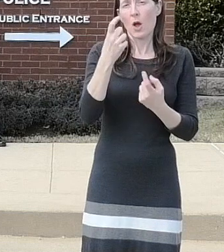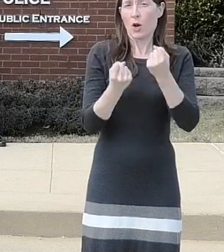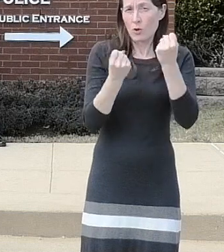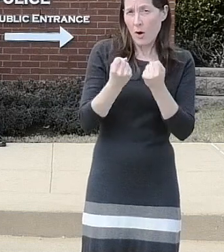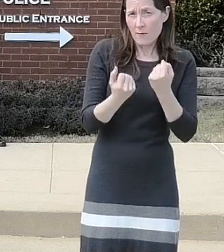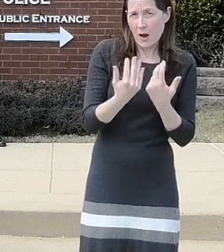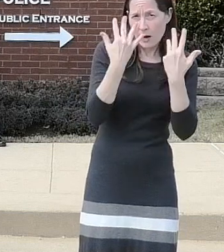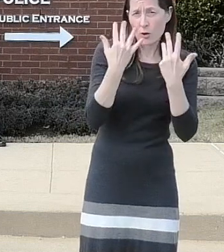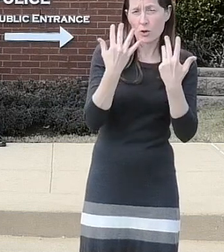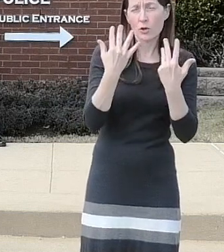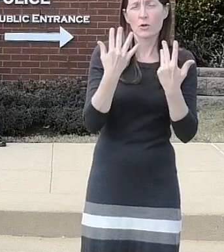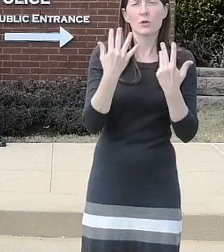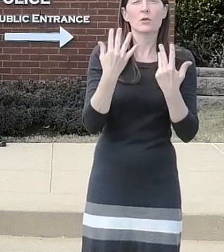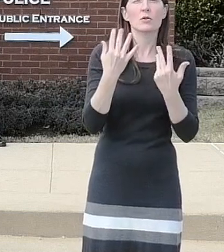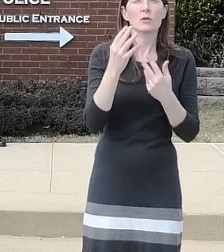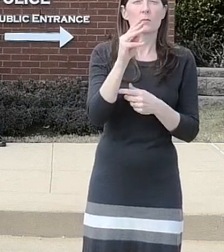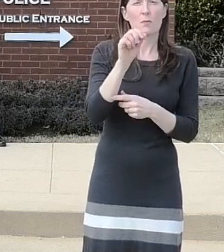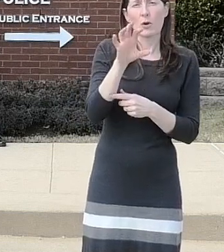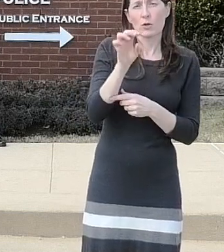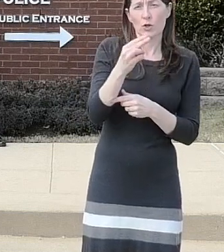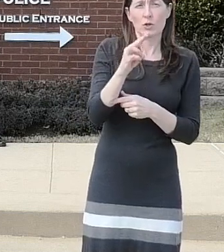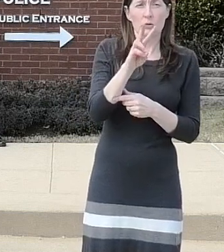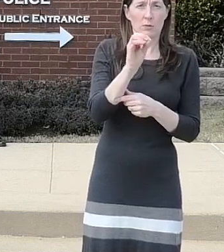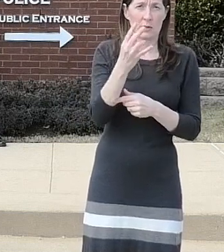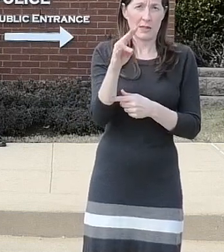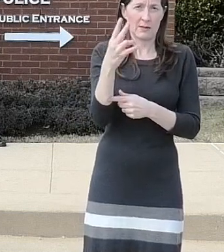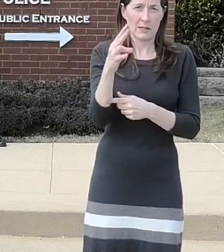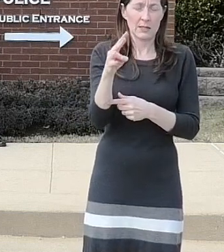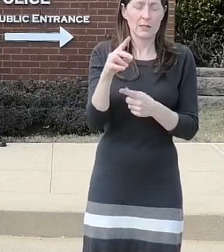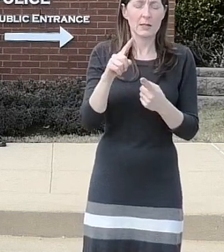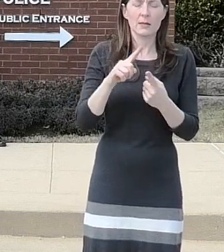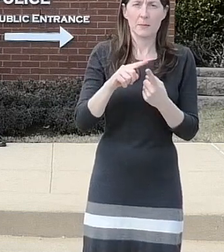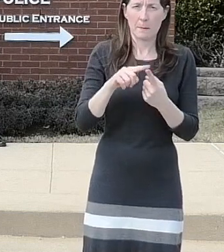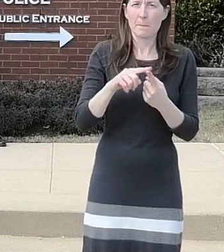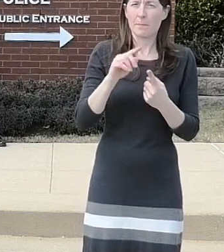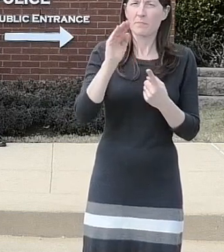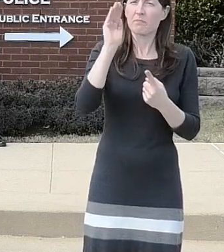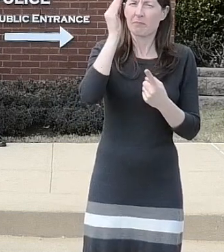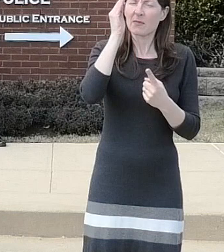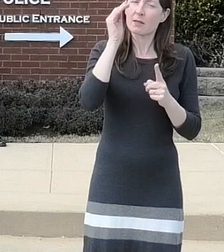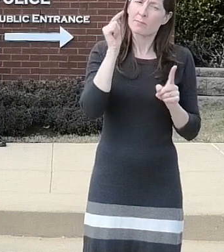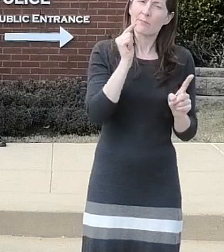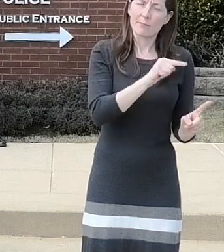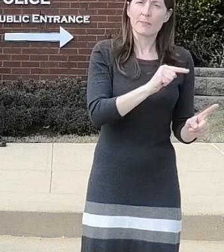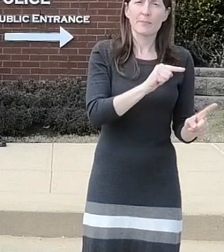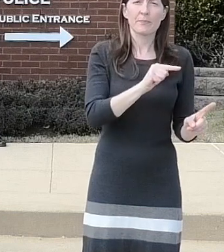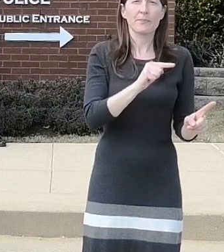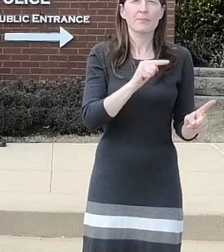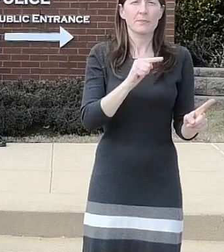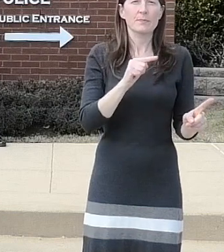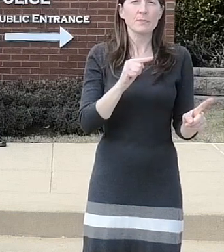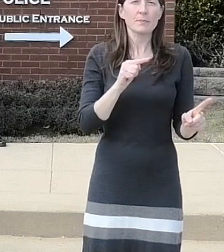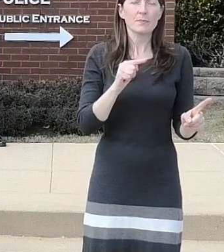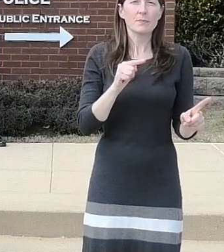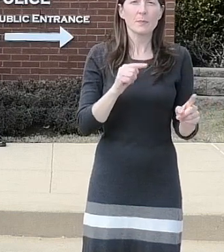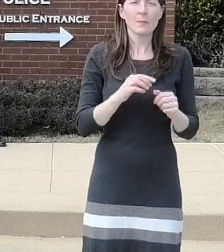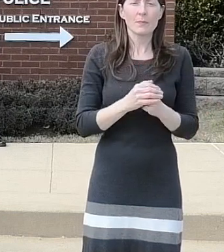ellicott city in march of 2017 linked to the victim through the court appointed special advocate program